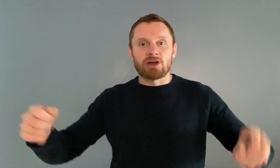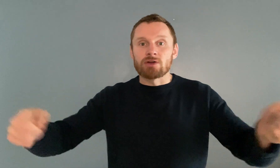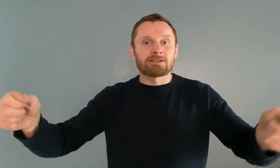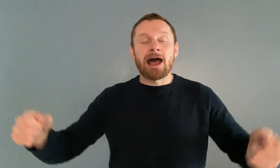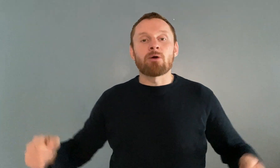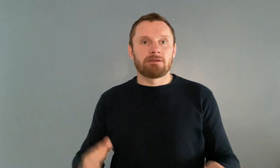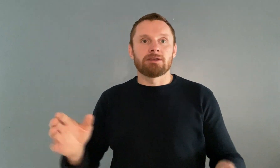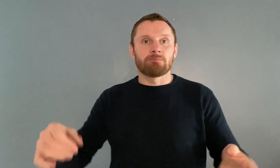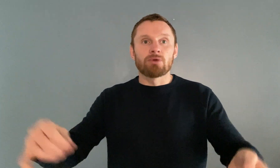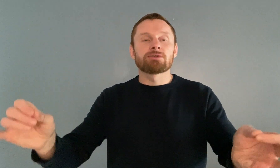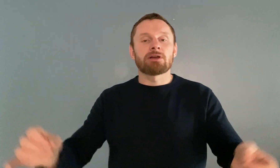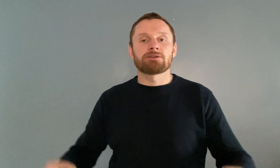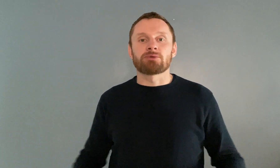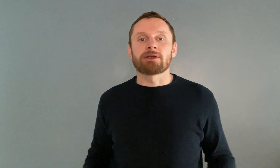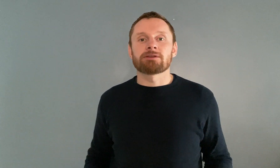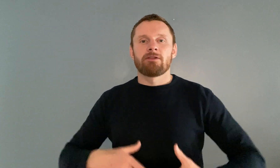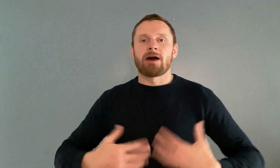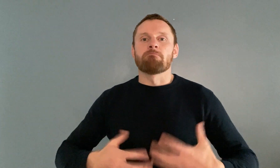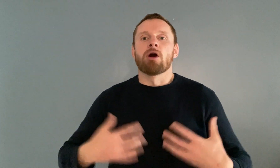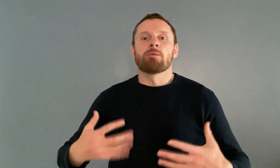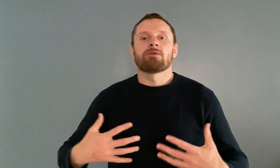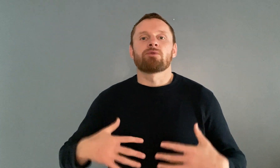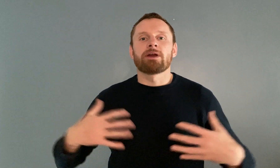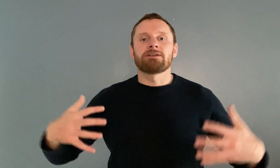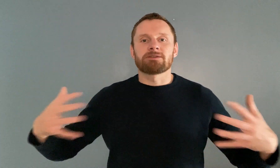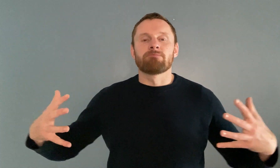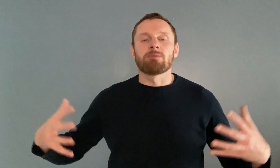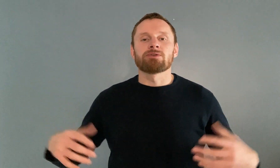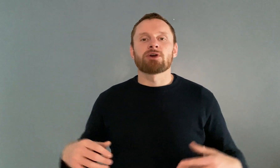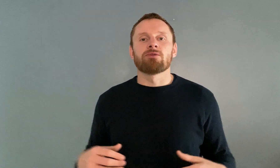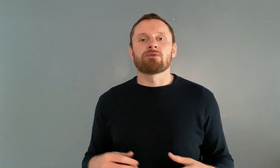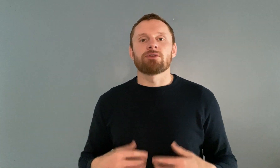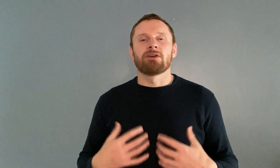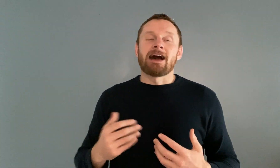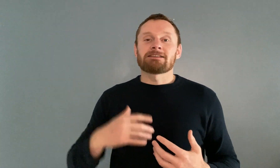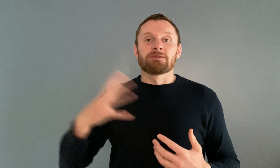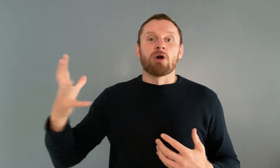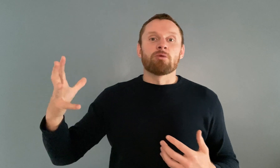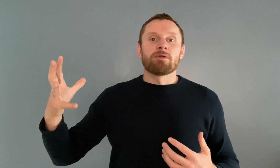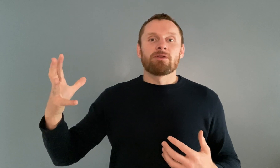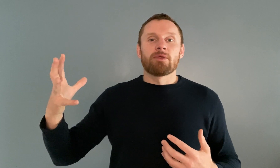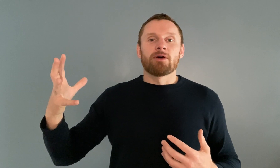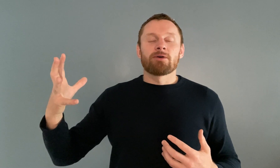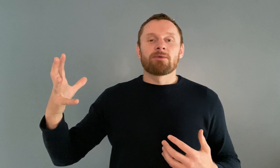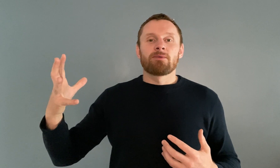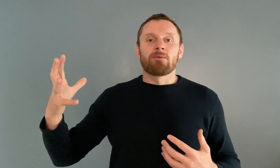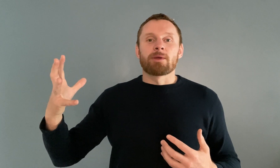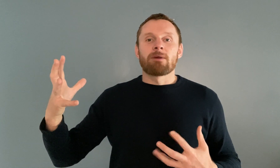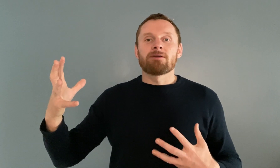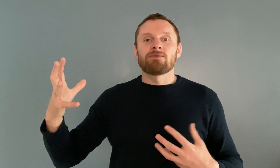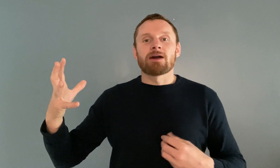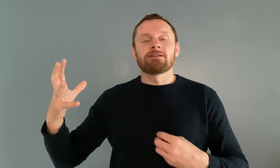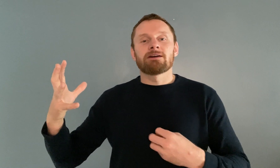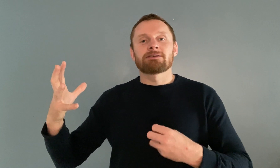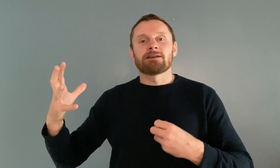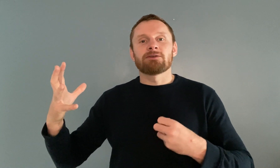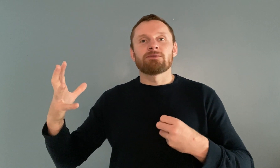us out it pulls our strings that moment of rage bubbles over and that's the moment that we might find ourselves